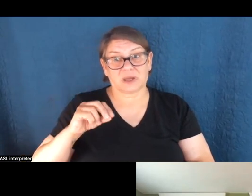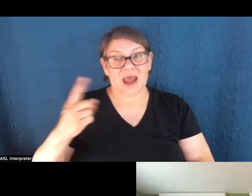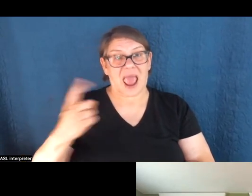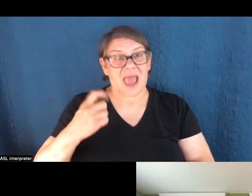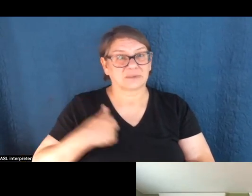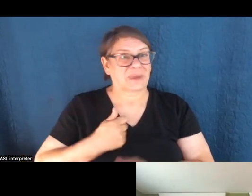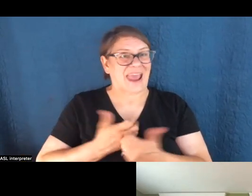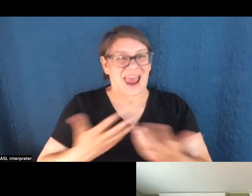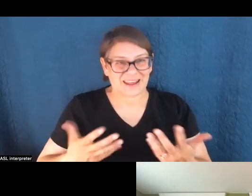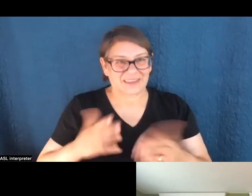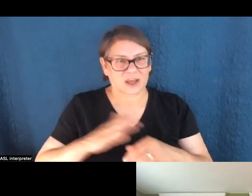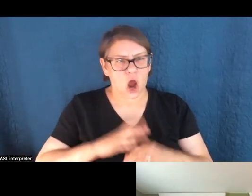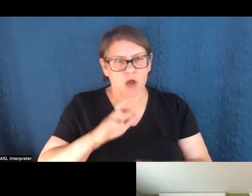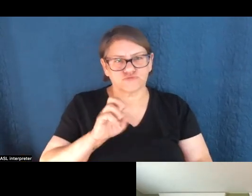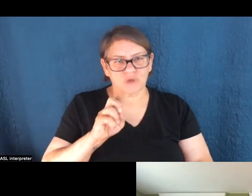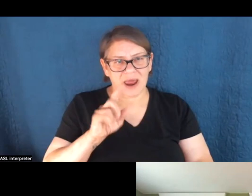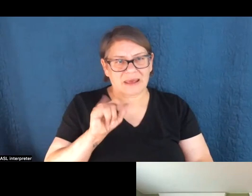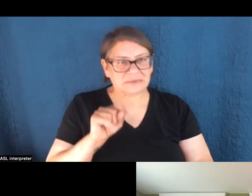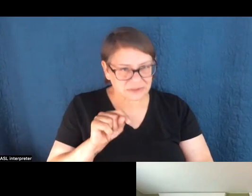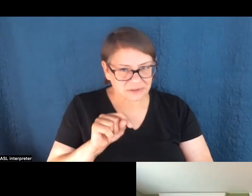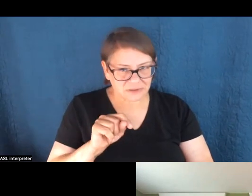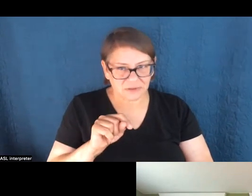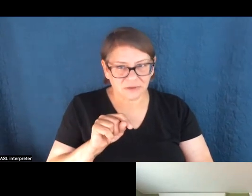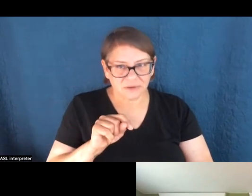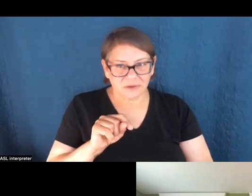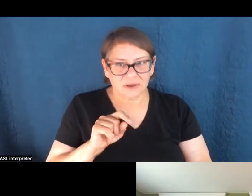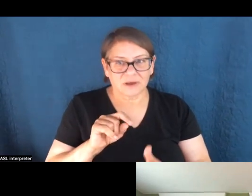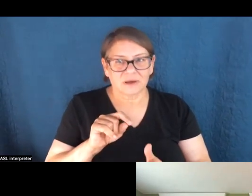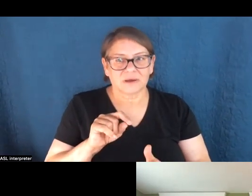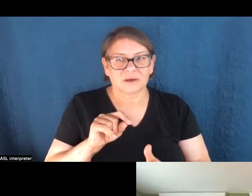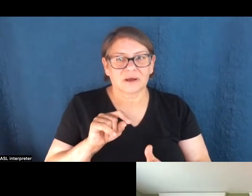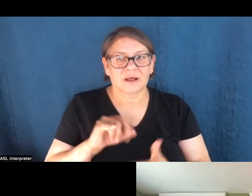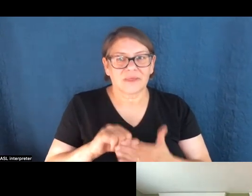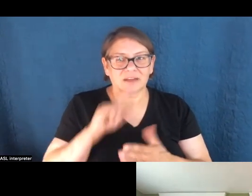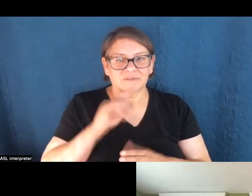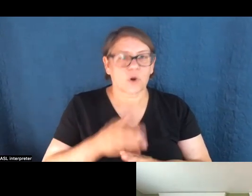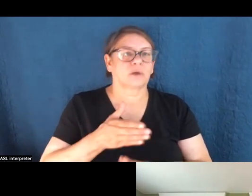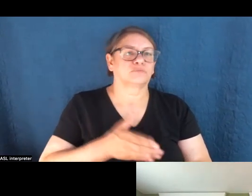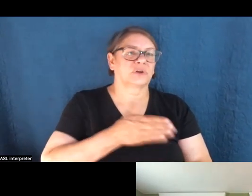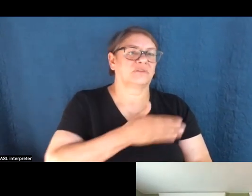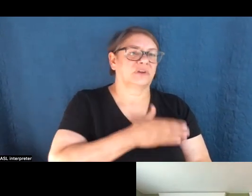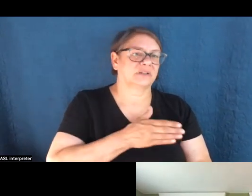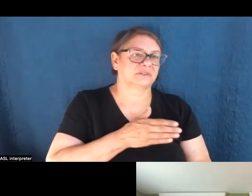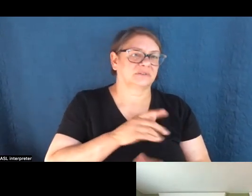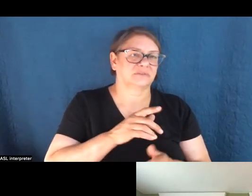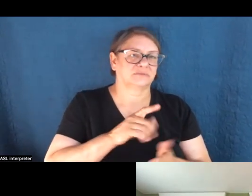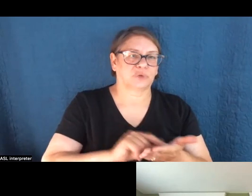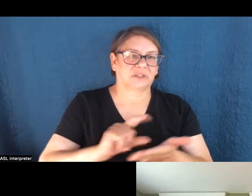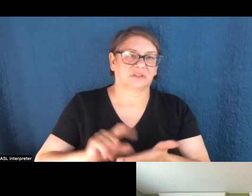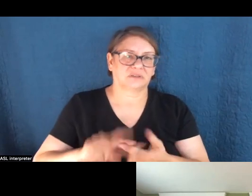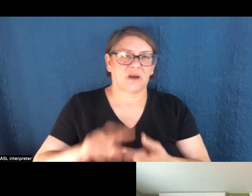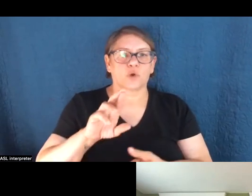On the, uh, the environment subreddit, we've done those for previous editions of repowering the West and people have been really into that. So I,